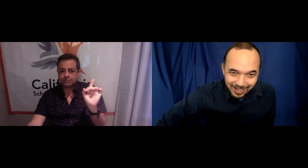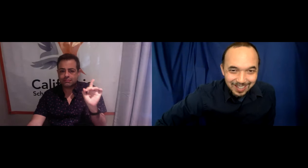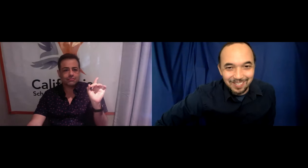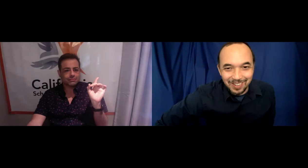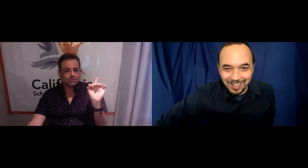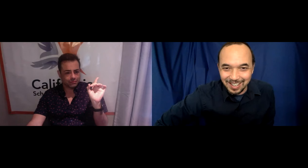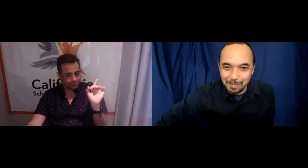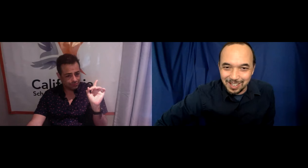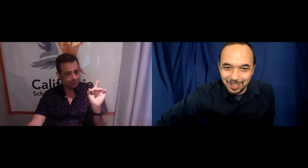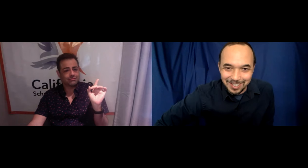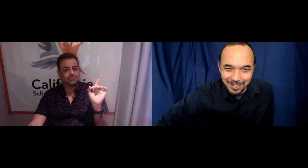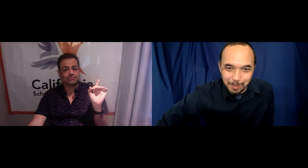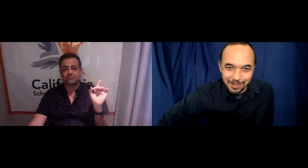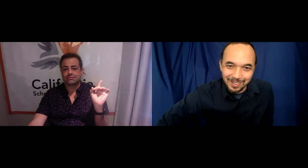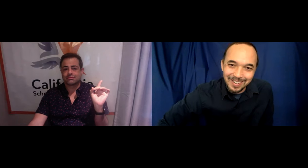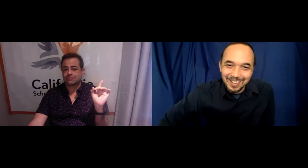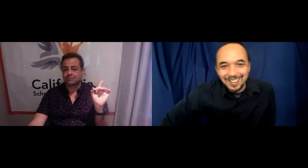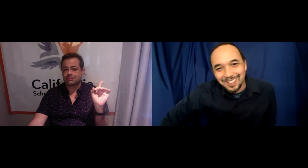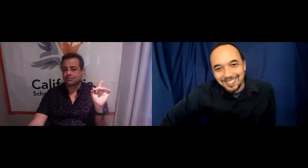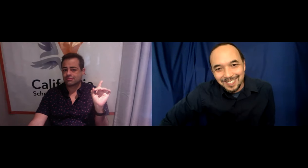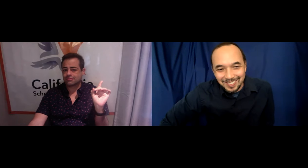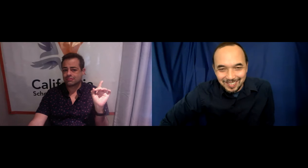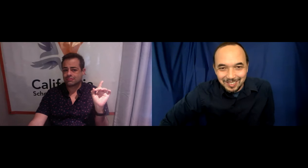with me while i get myself set up here